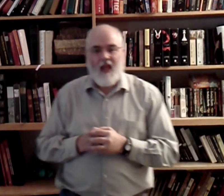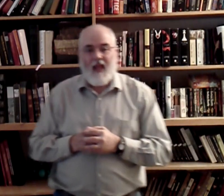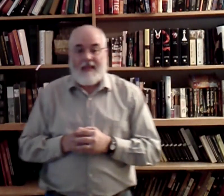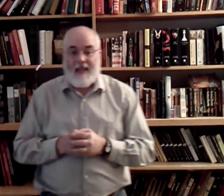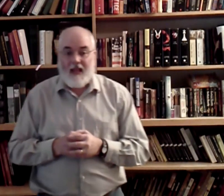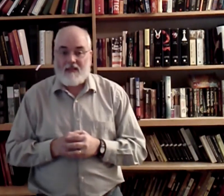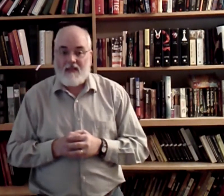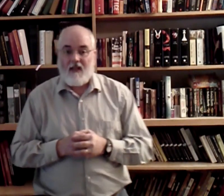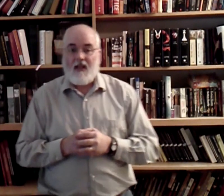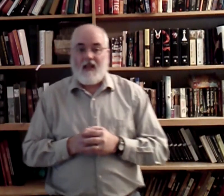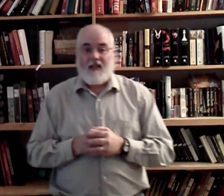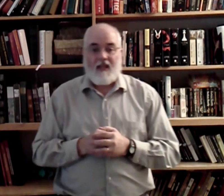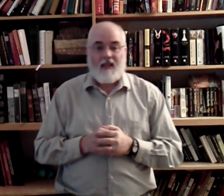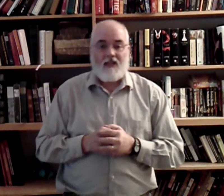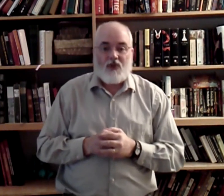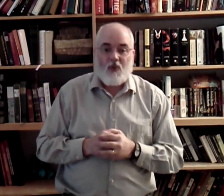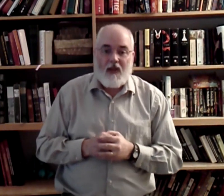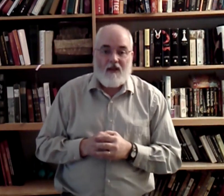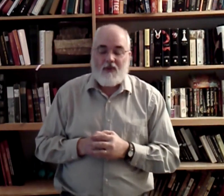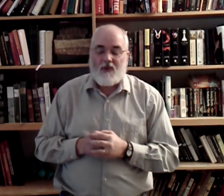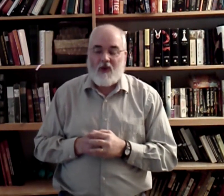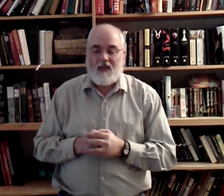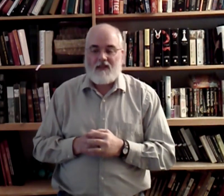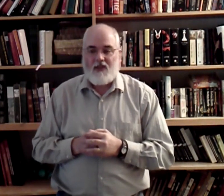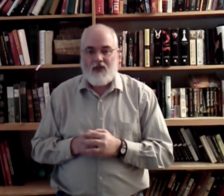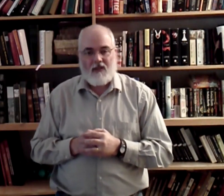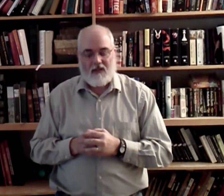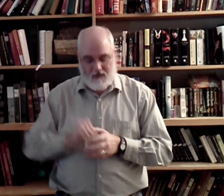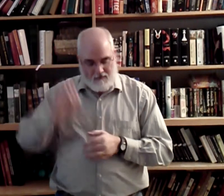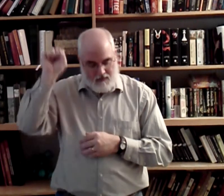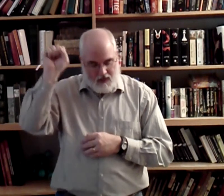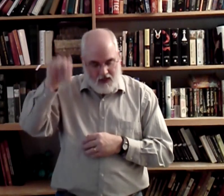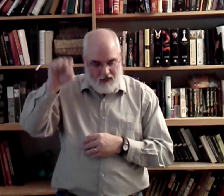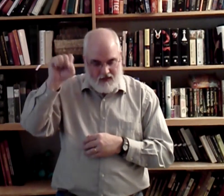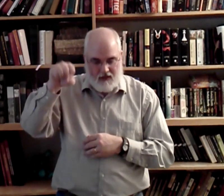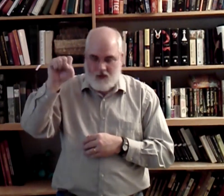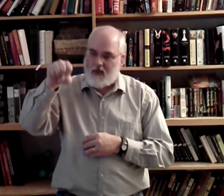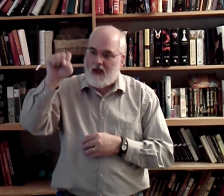Yes. Yes. Tis sweet to trust in Jesus. Yes. New sign.